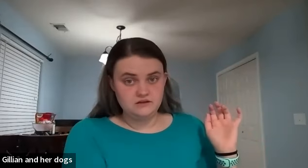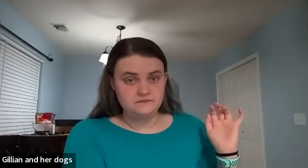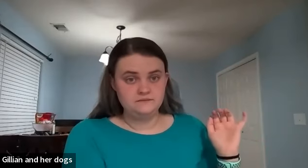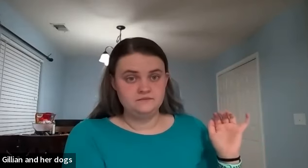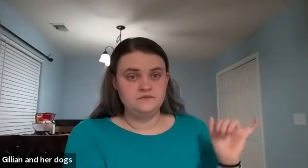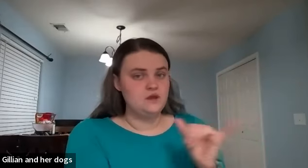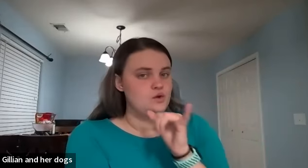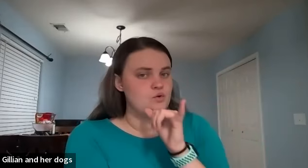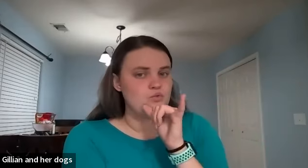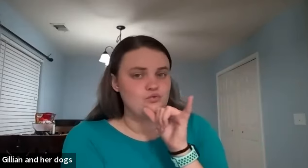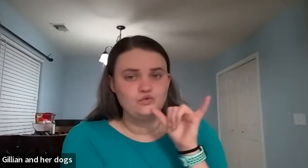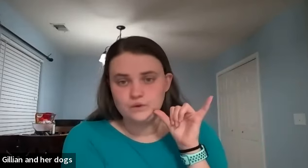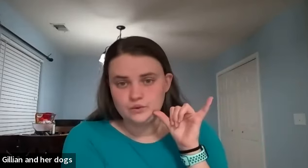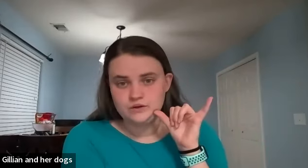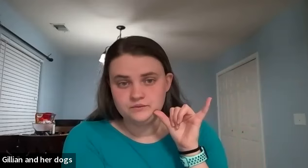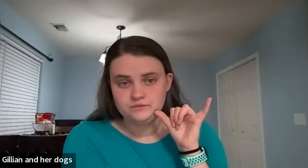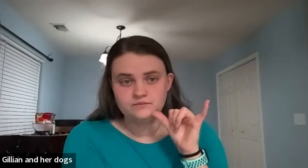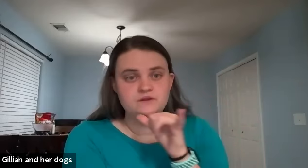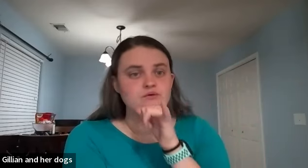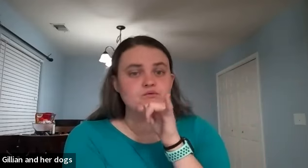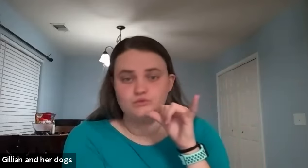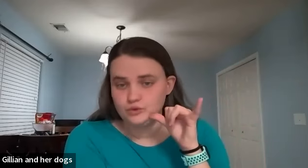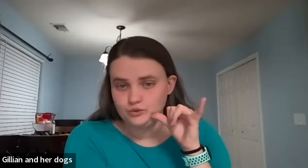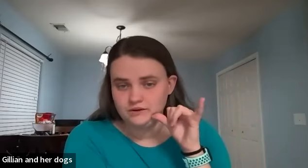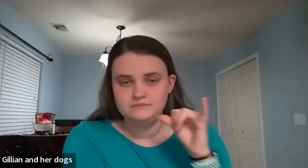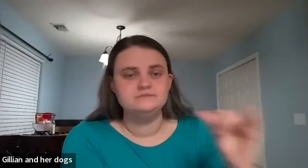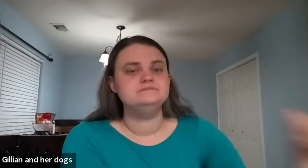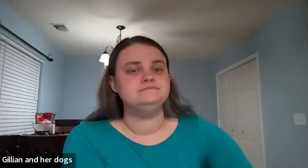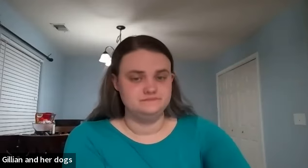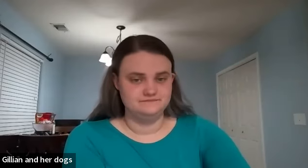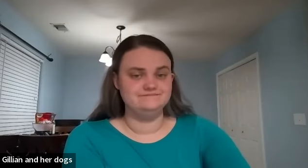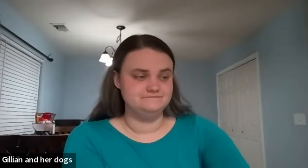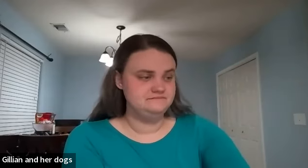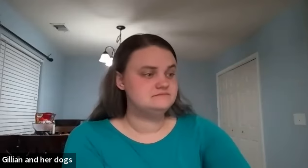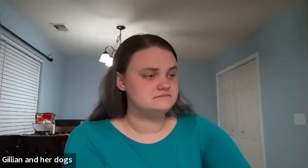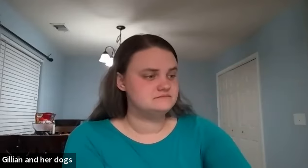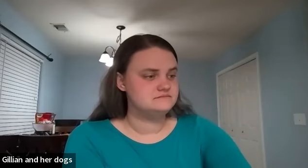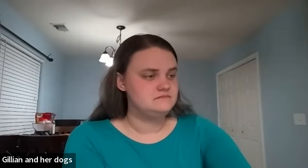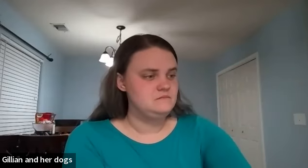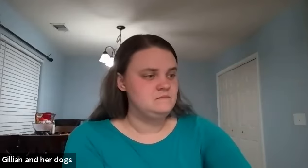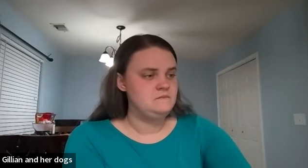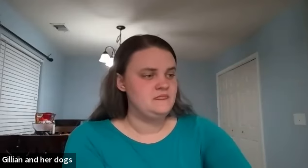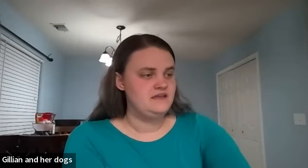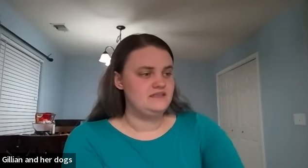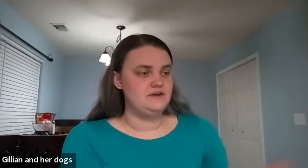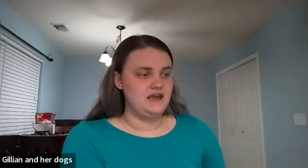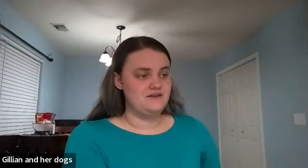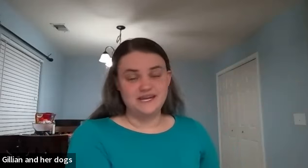rude rude mm-hmm then we have